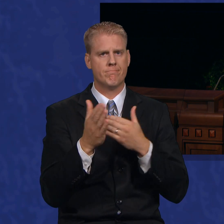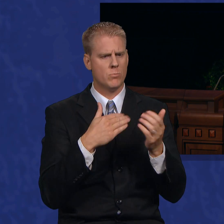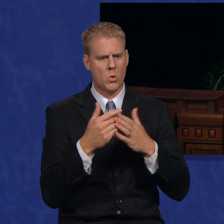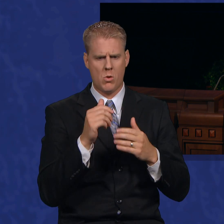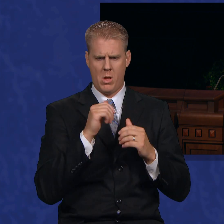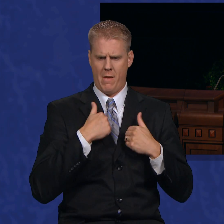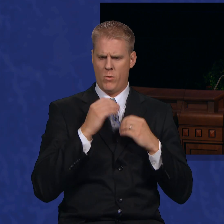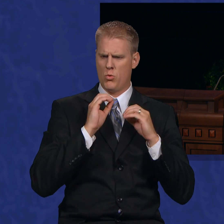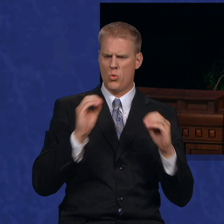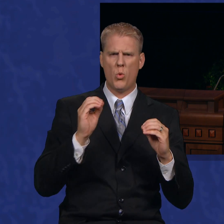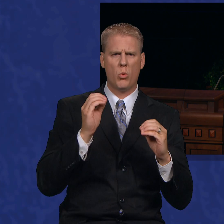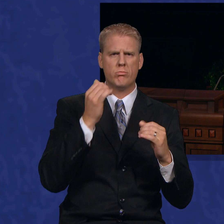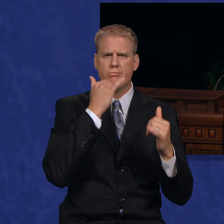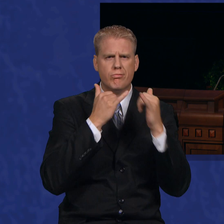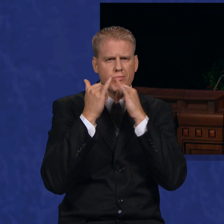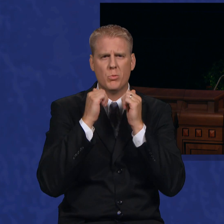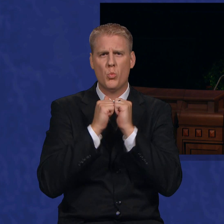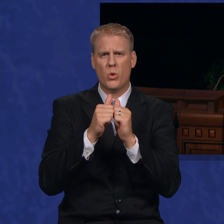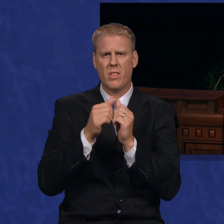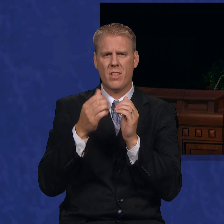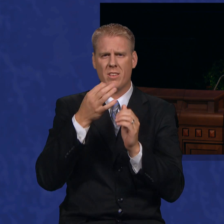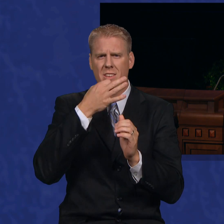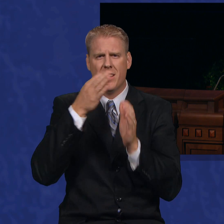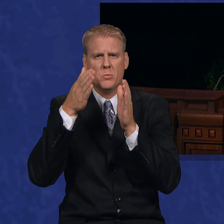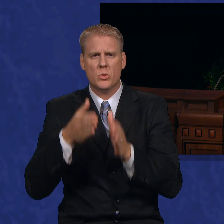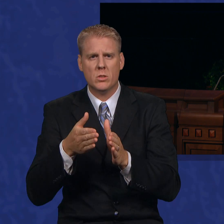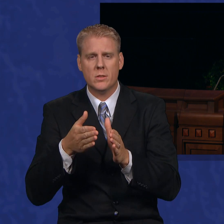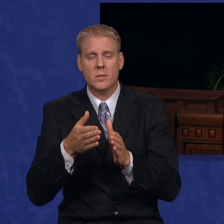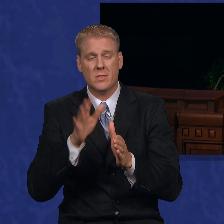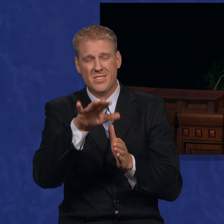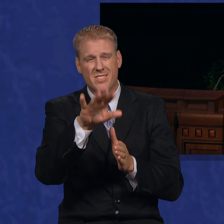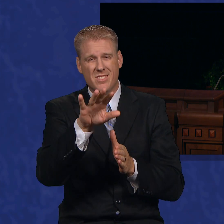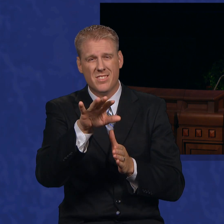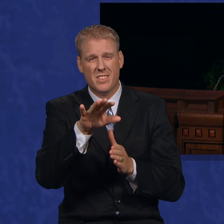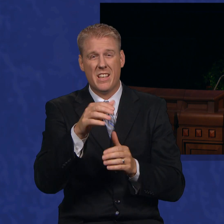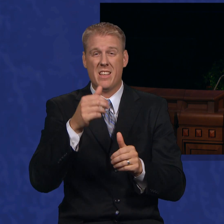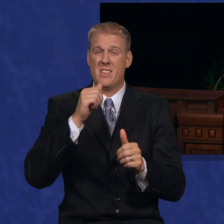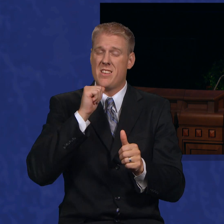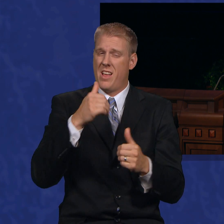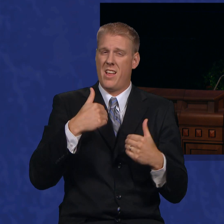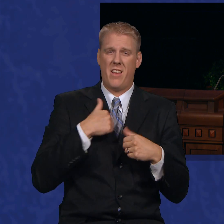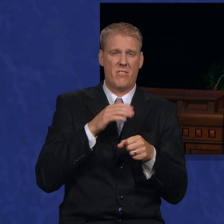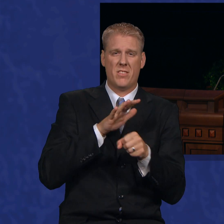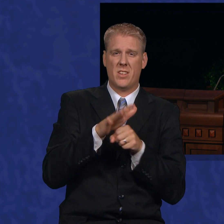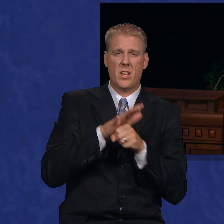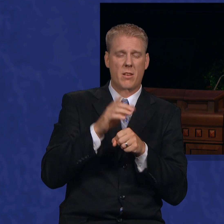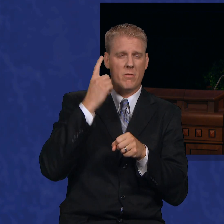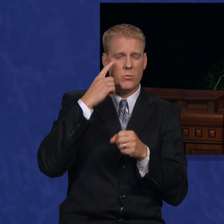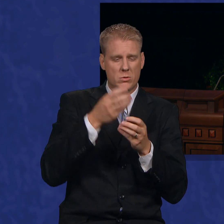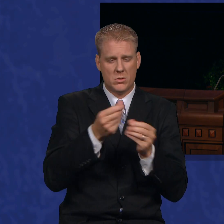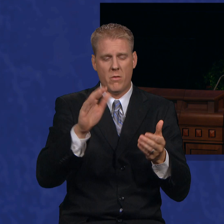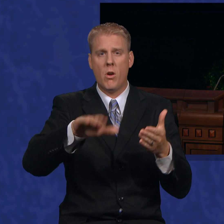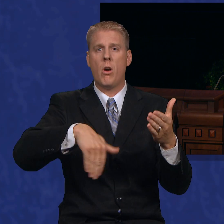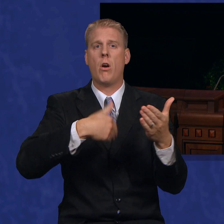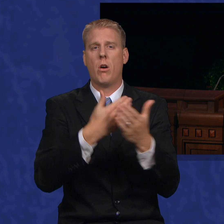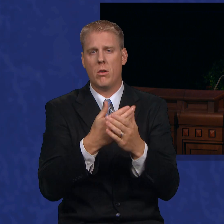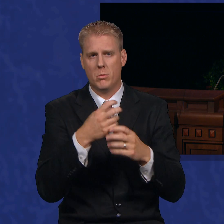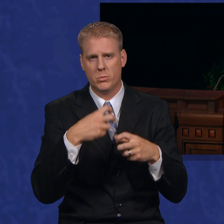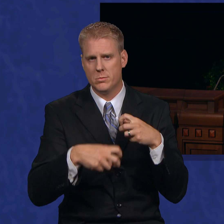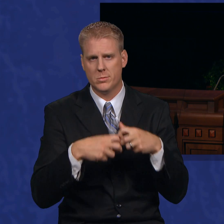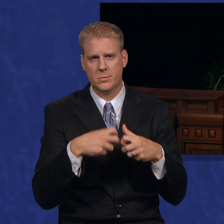wrong with experts, let's face it, there will never be enough of them to solve all the problems.